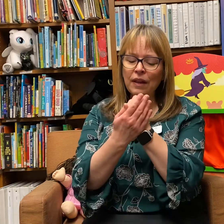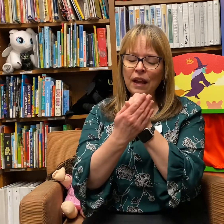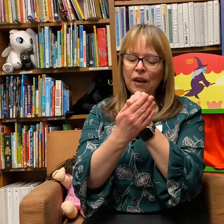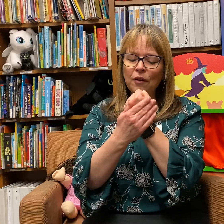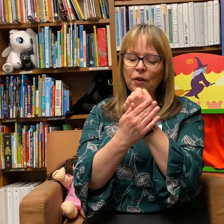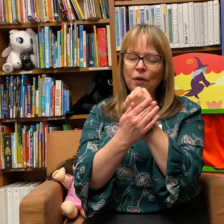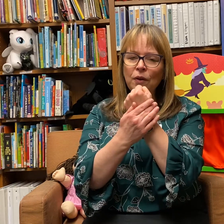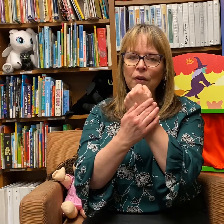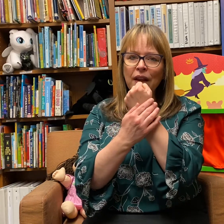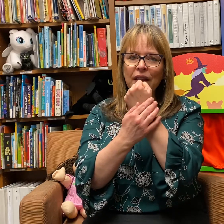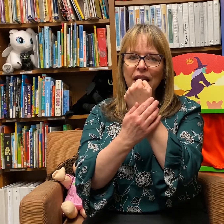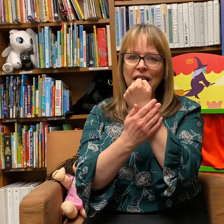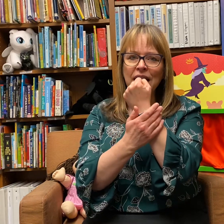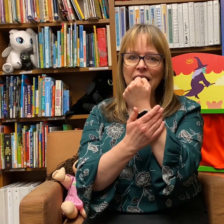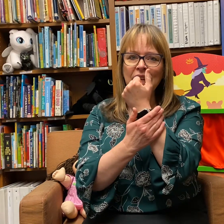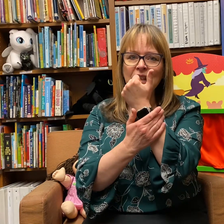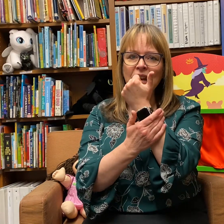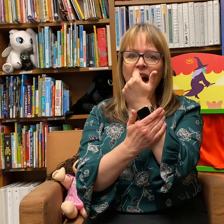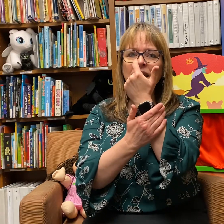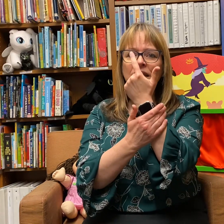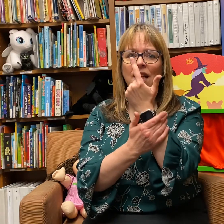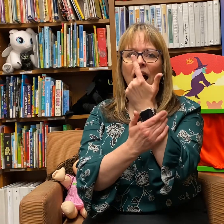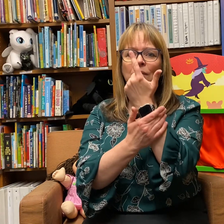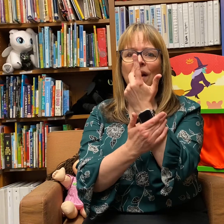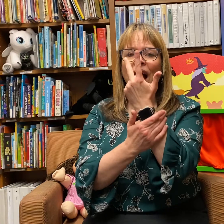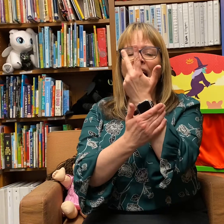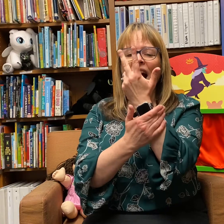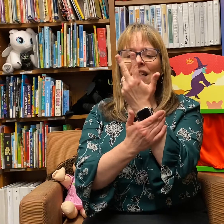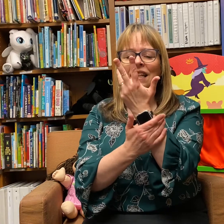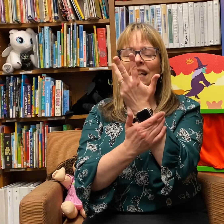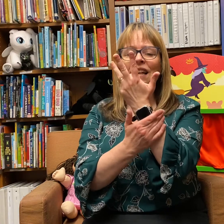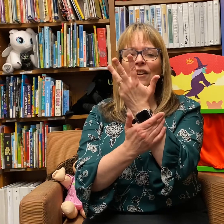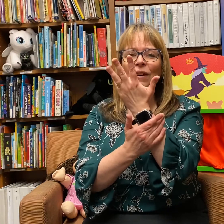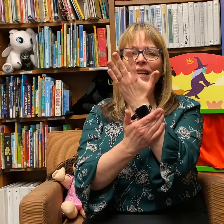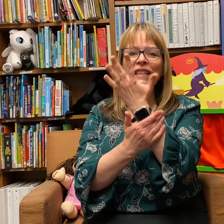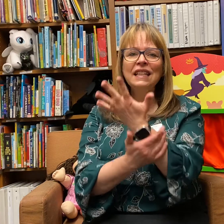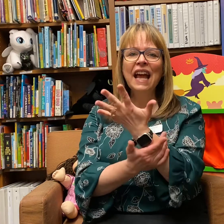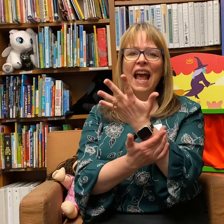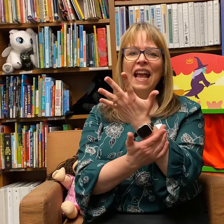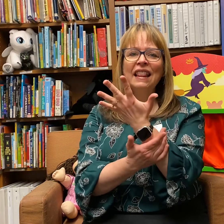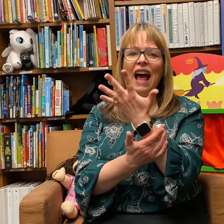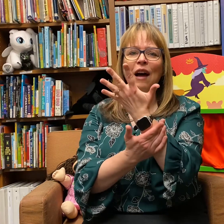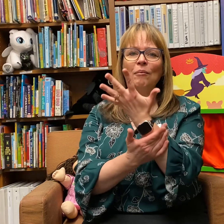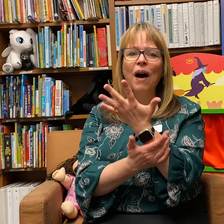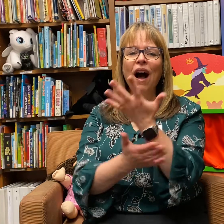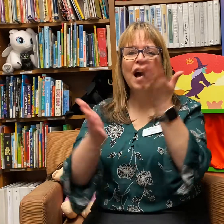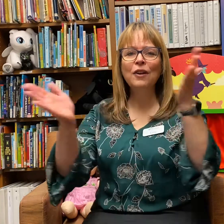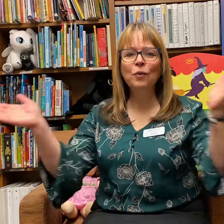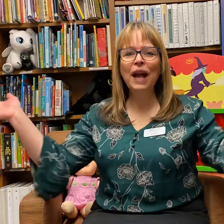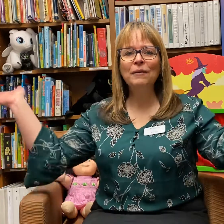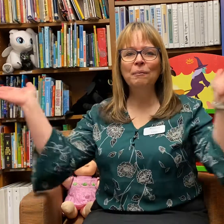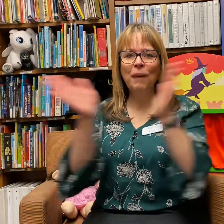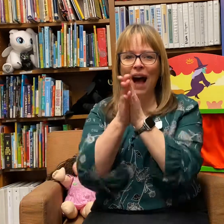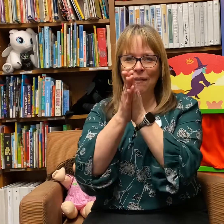they grew and they did not stop until one day that pod went pop.